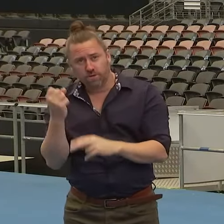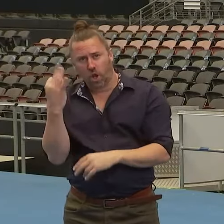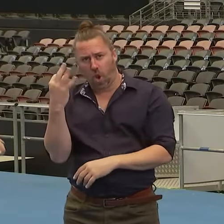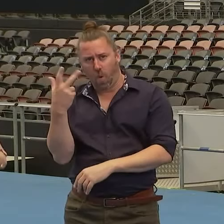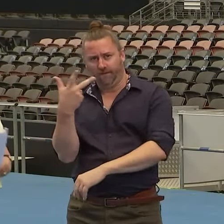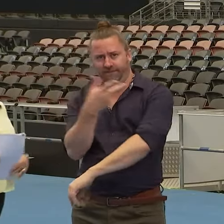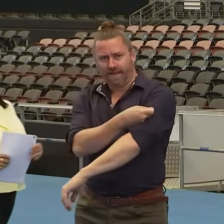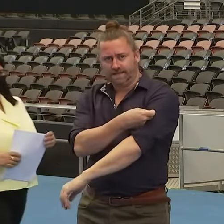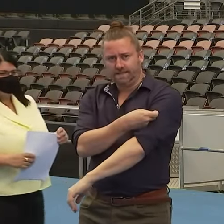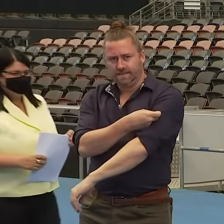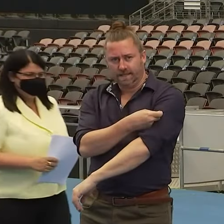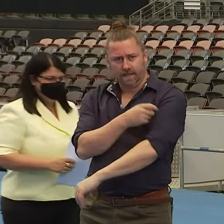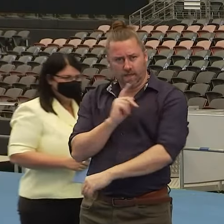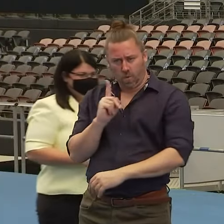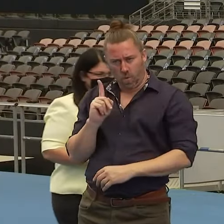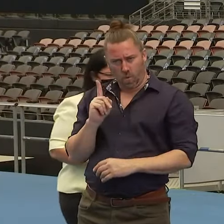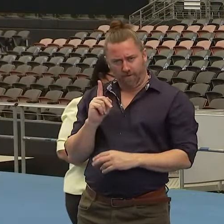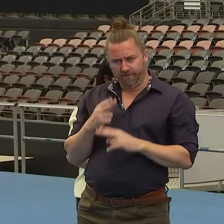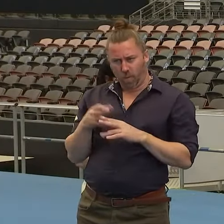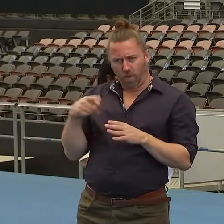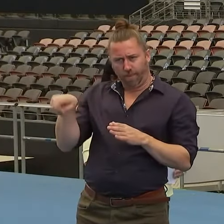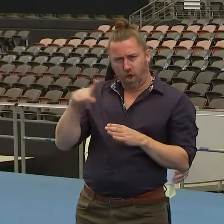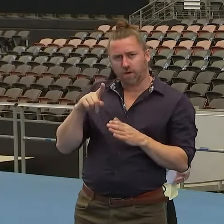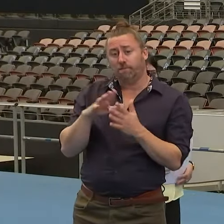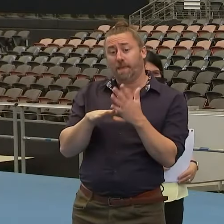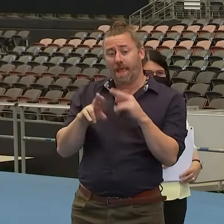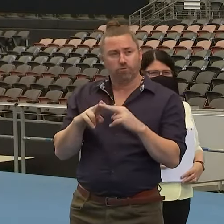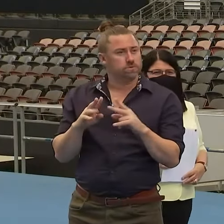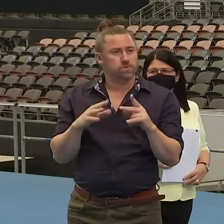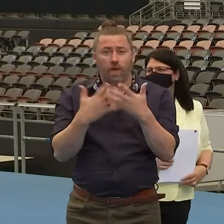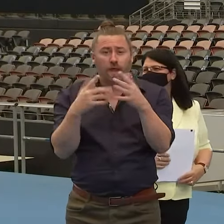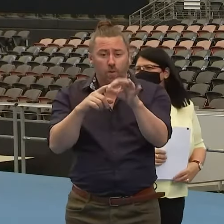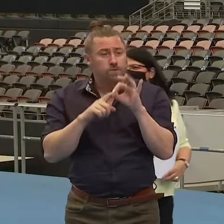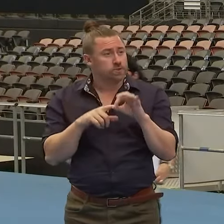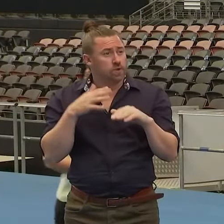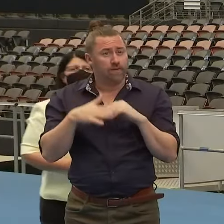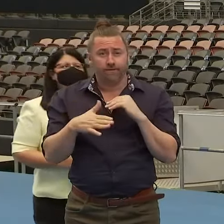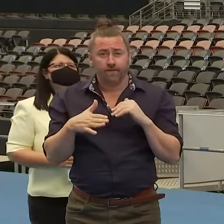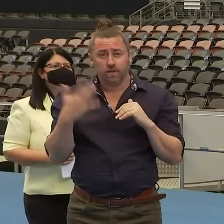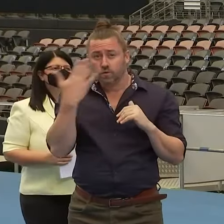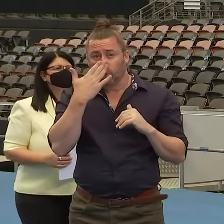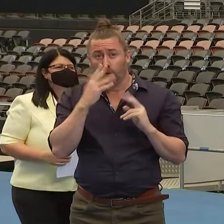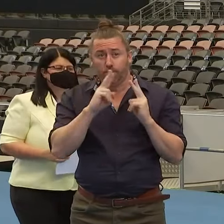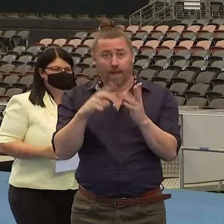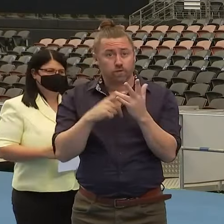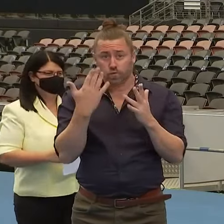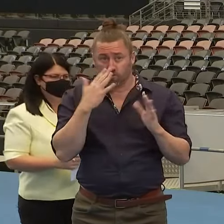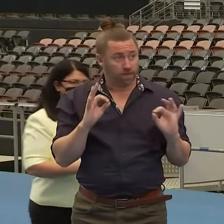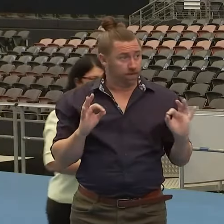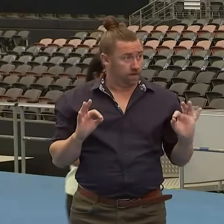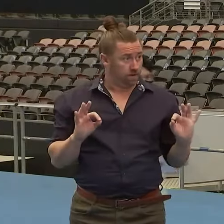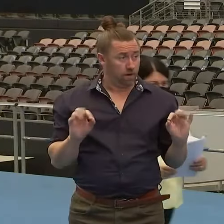I'll have to ask the Health Minister, the Education Minister that. Any other questions on schools for me? Okay.